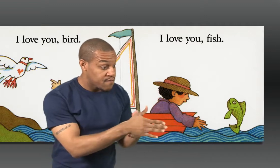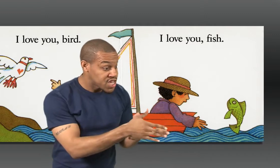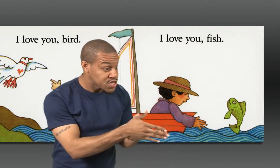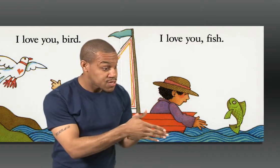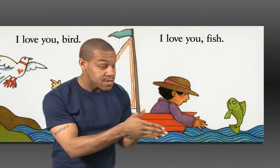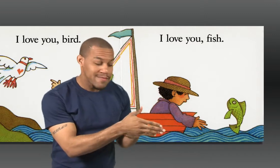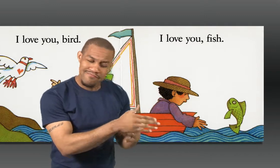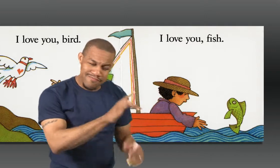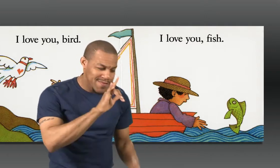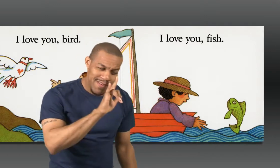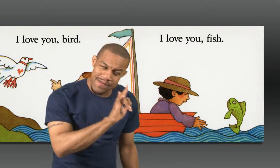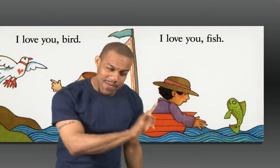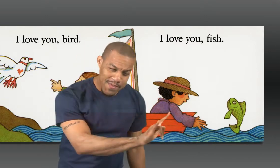I love you, Fish.